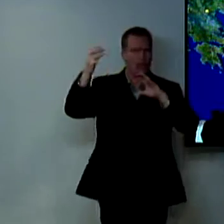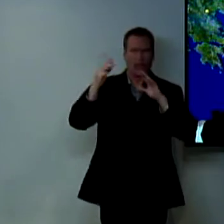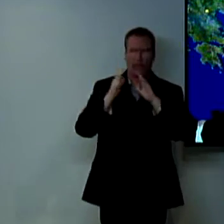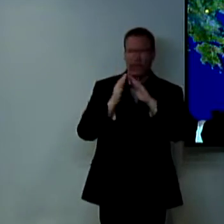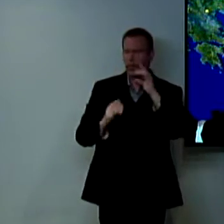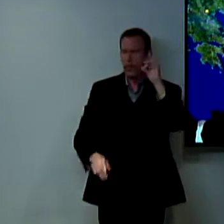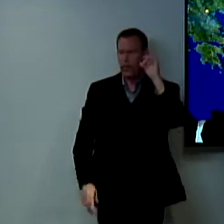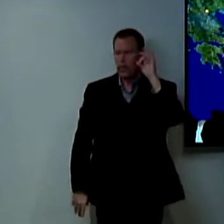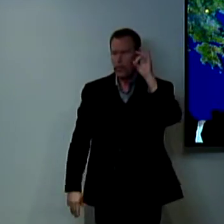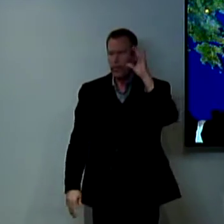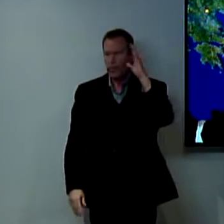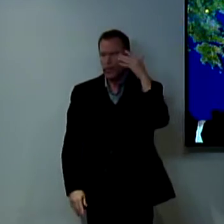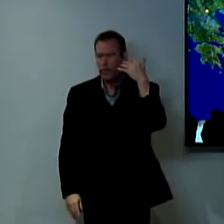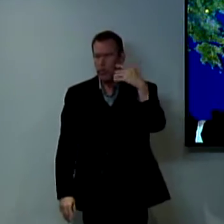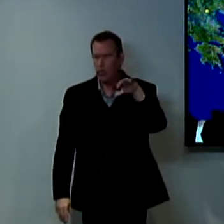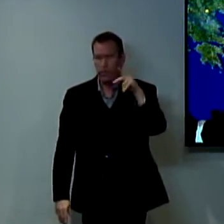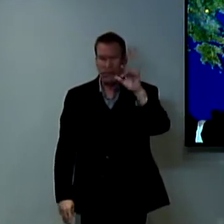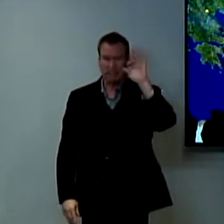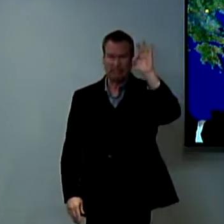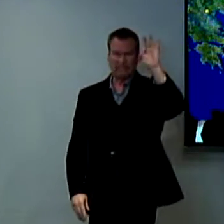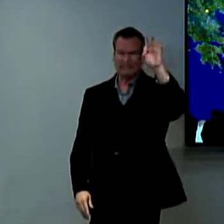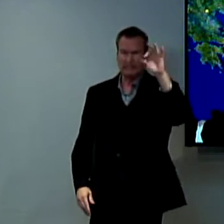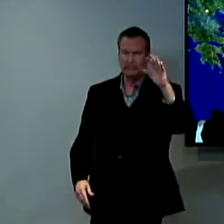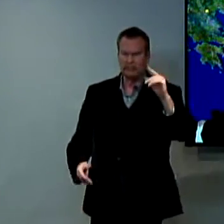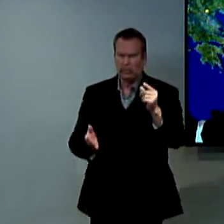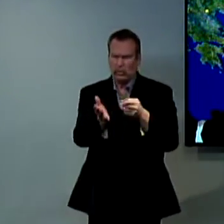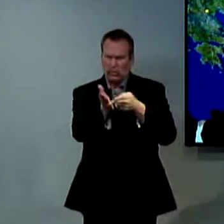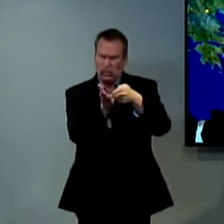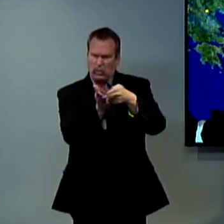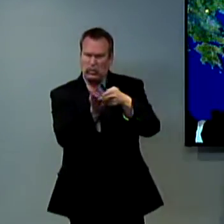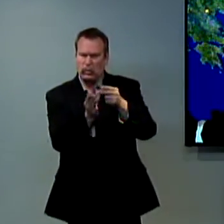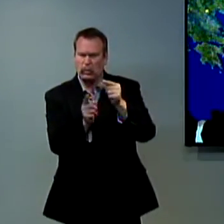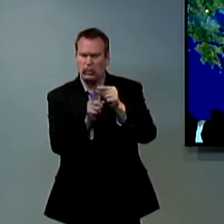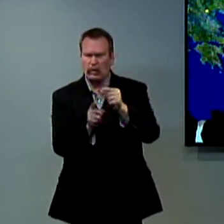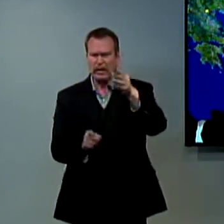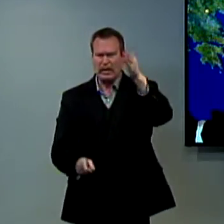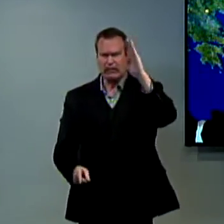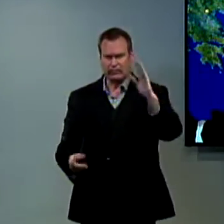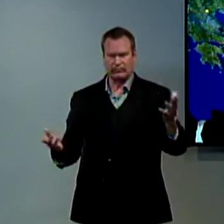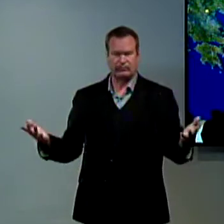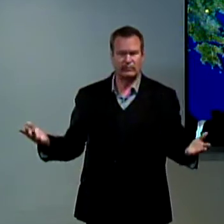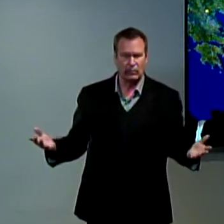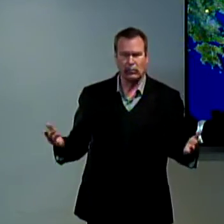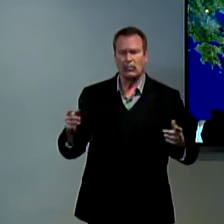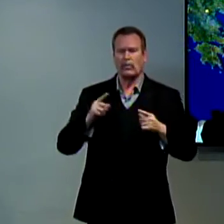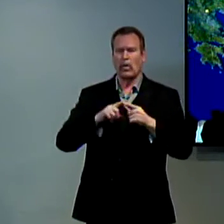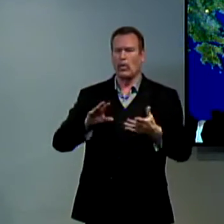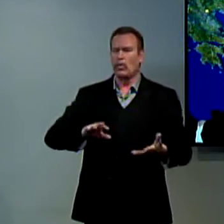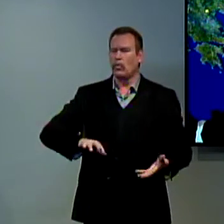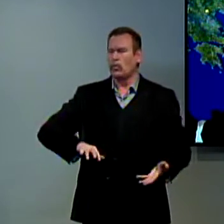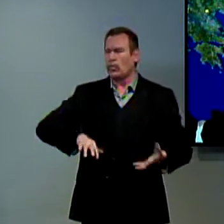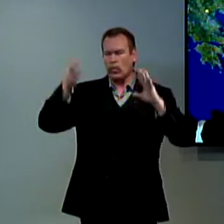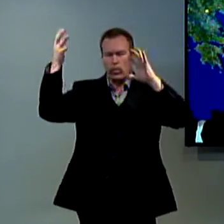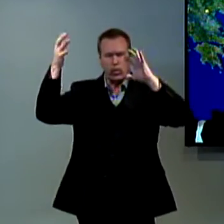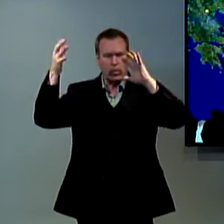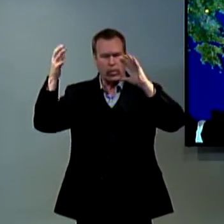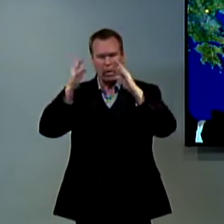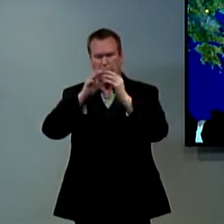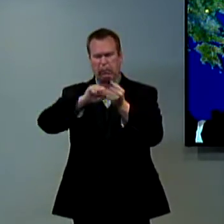riot and such confusion and it's just awful so they were doing the same thing this is what the Jewish leaders were doing they wanted these people